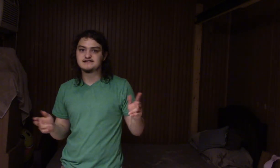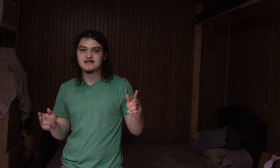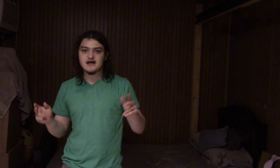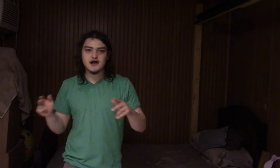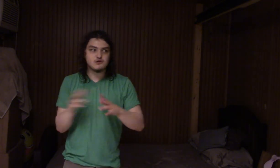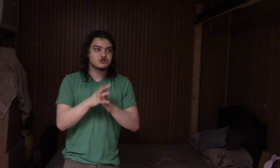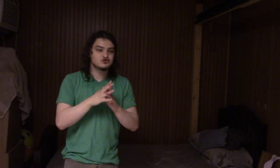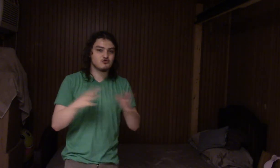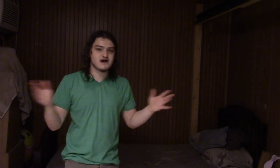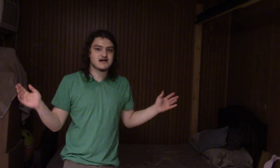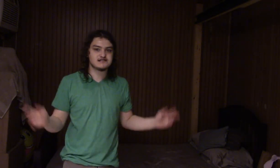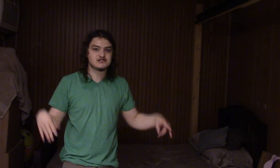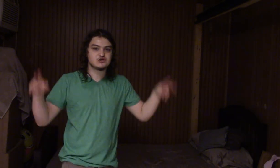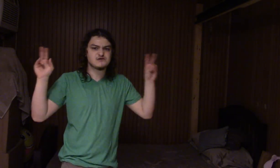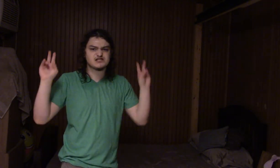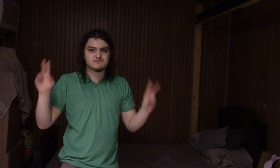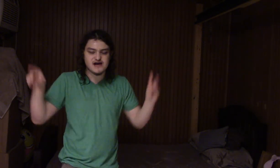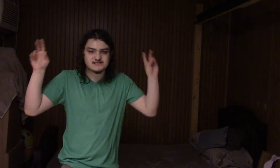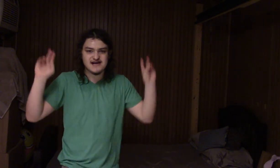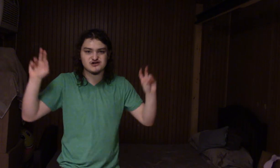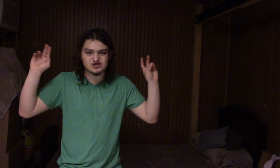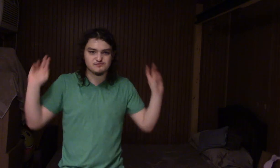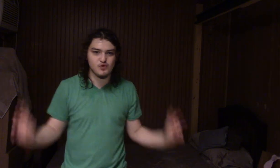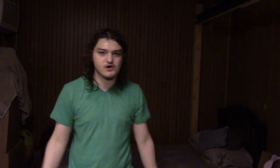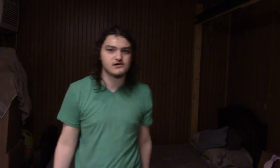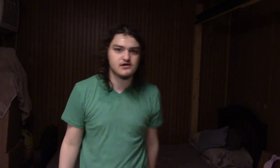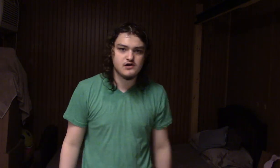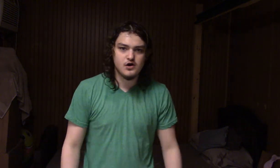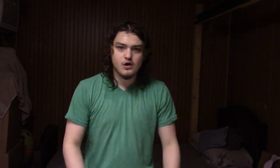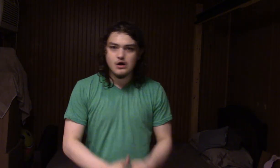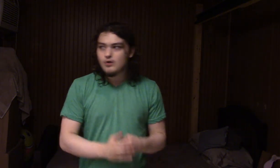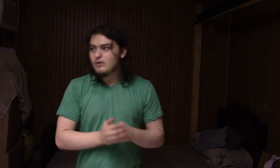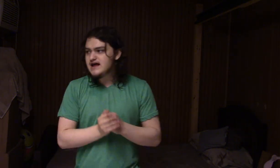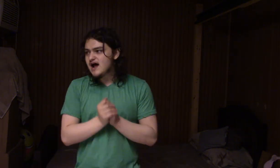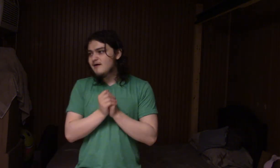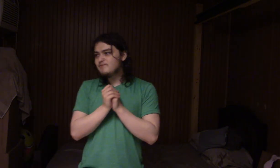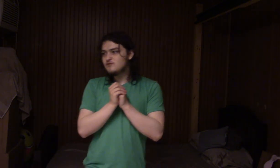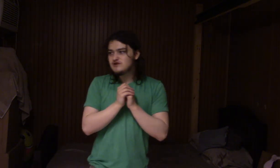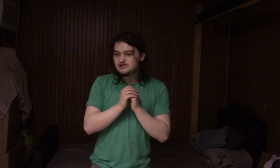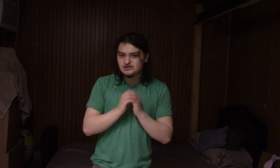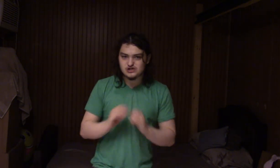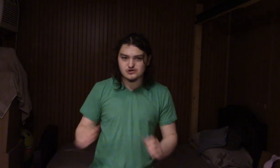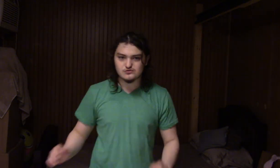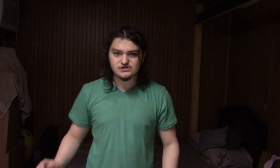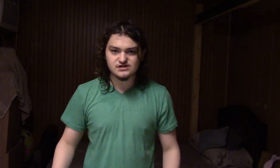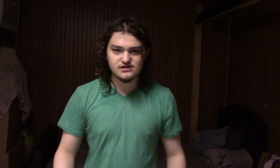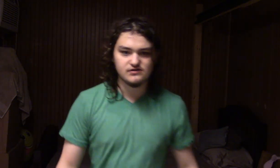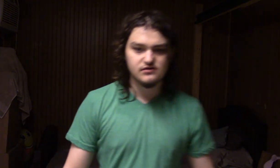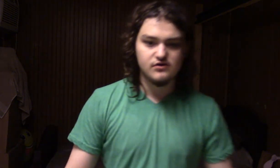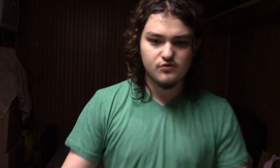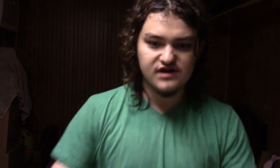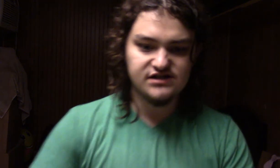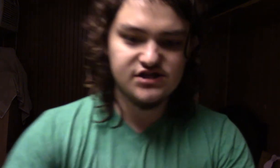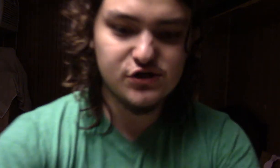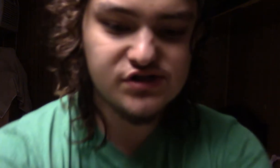and destroying us into a spectator sport. We have been reduced. Reduced.